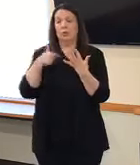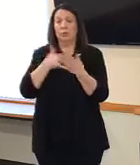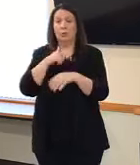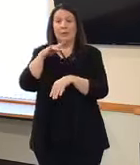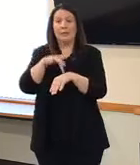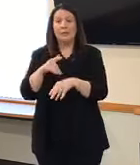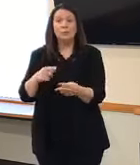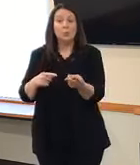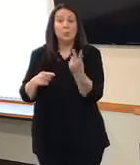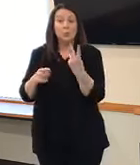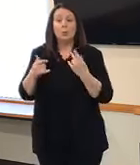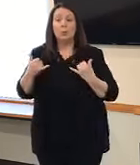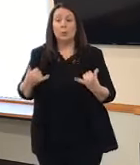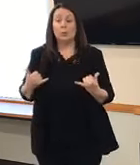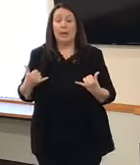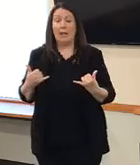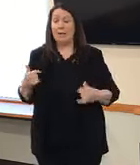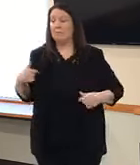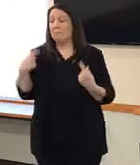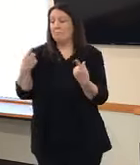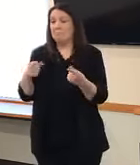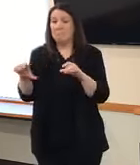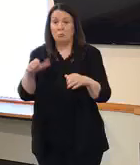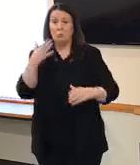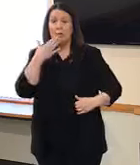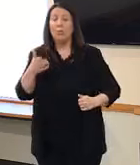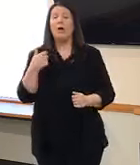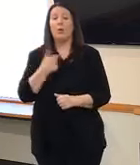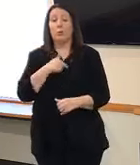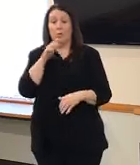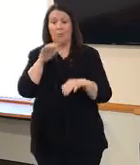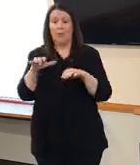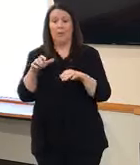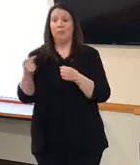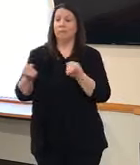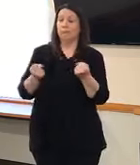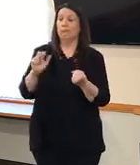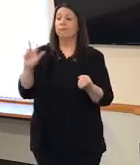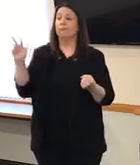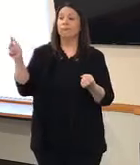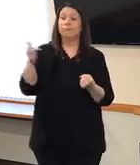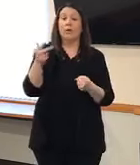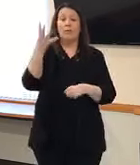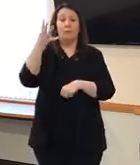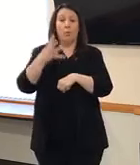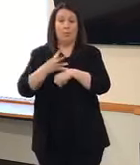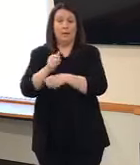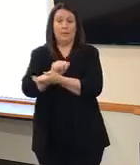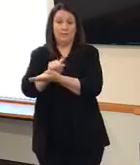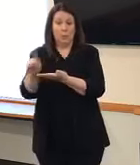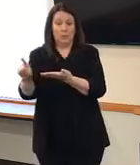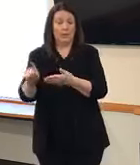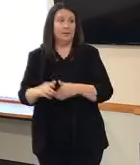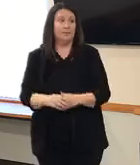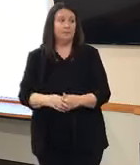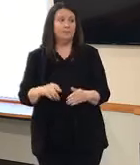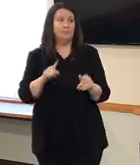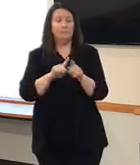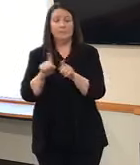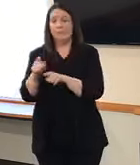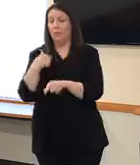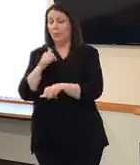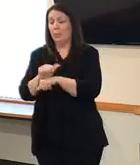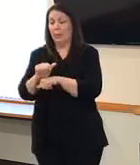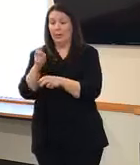and it's going very well. We'll be going four days a week to the shelters, and also we're working very hard.